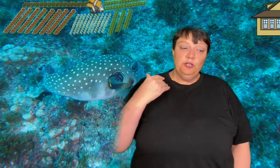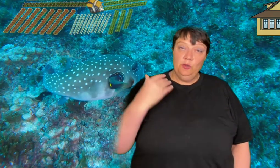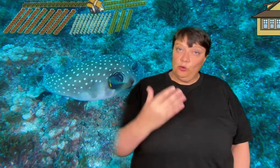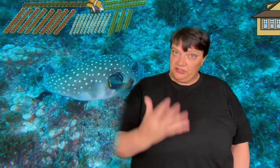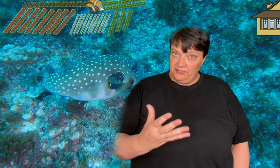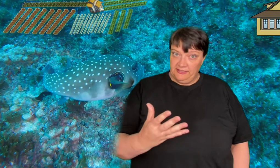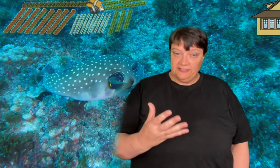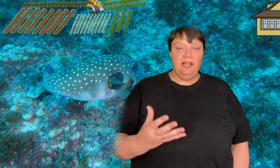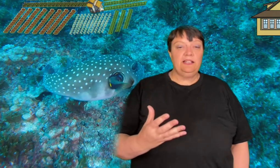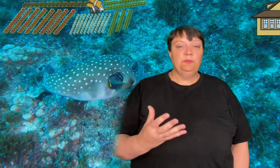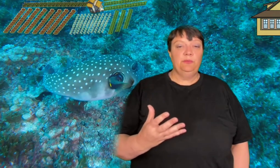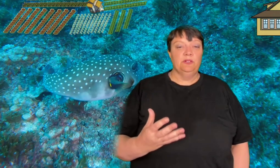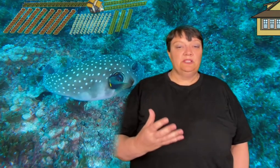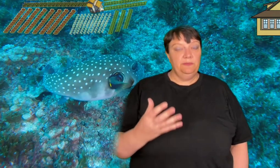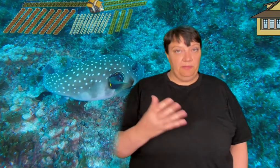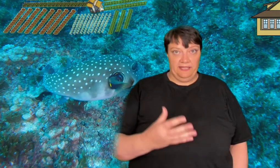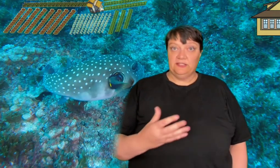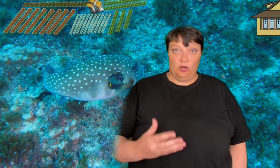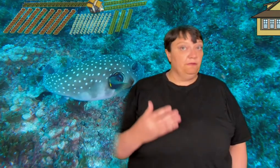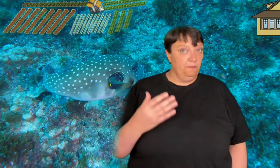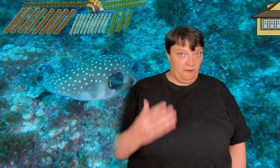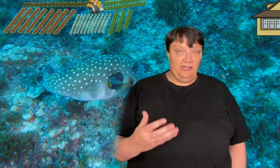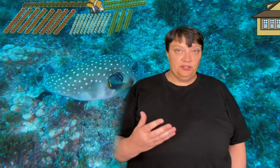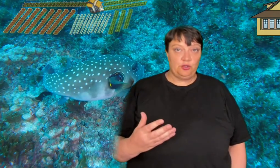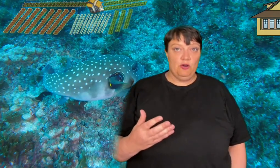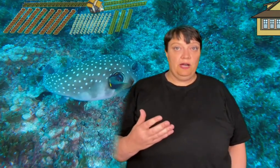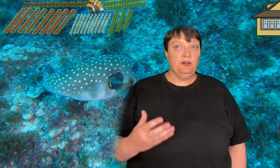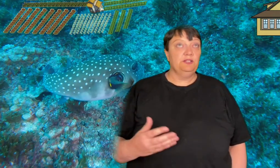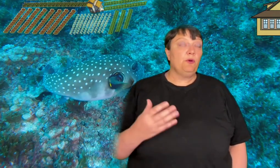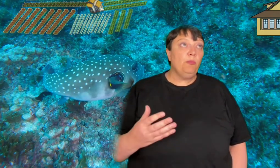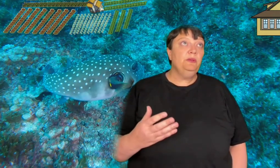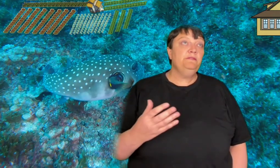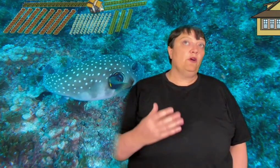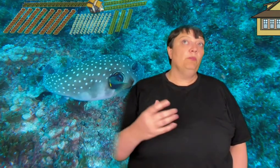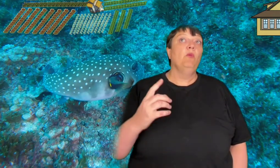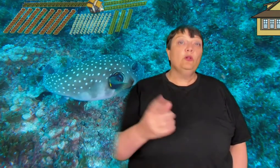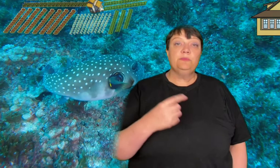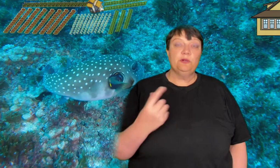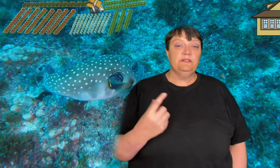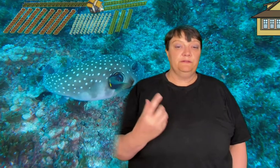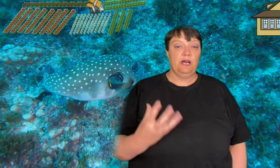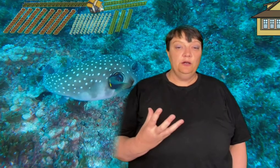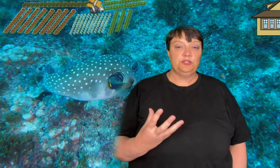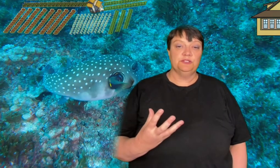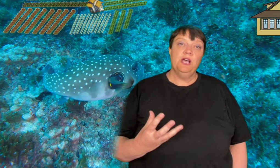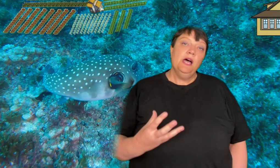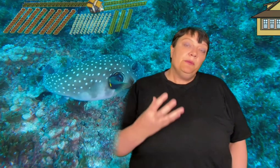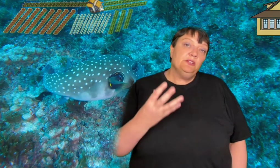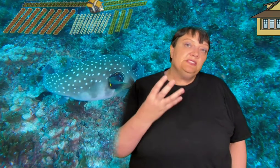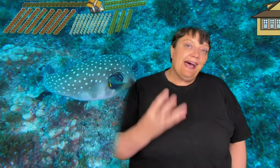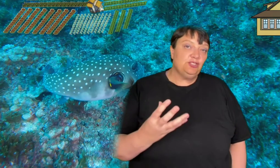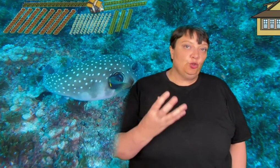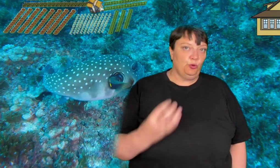So your city is likely to be built in places of fairly strong current probably from multiple different oceans